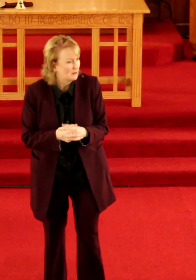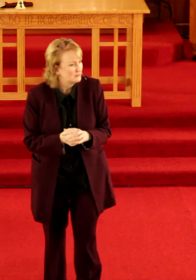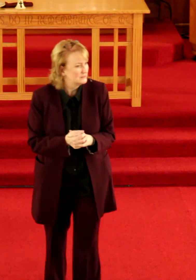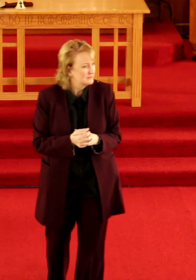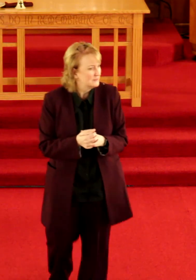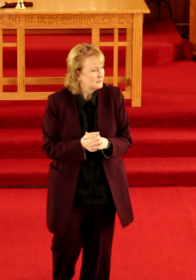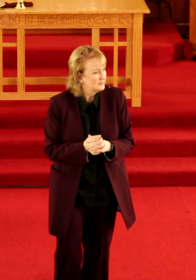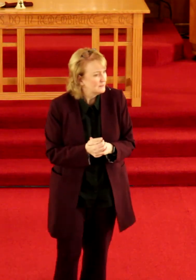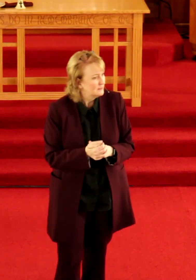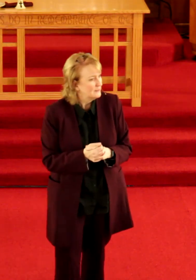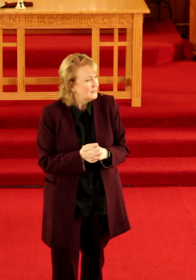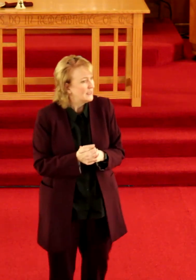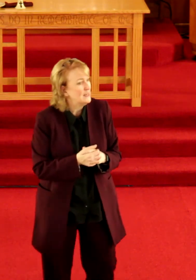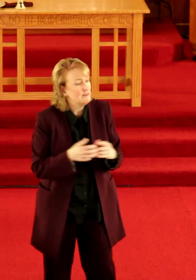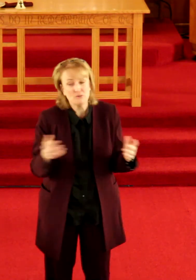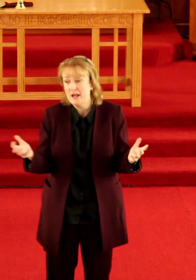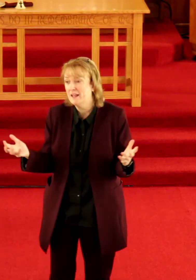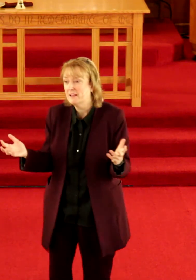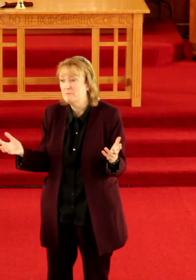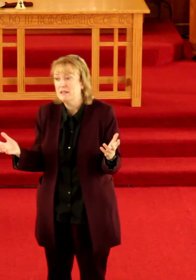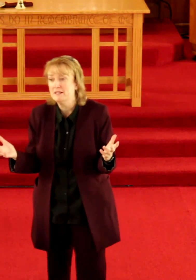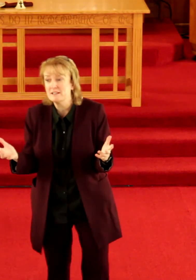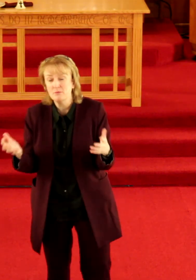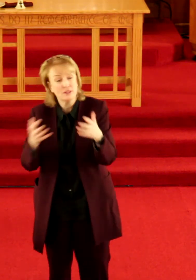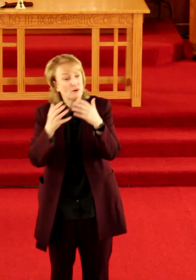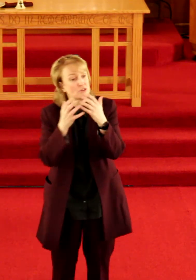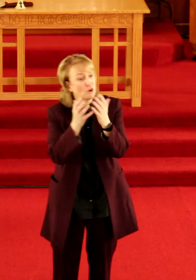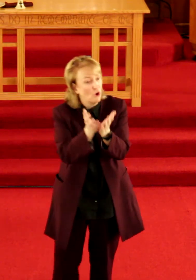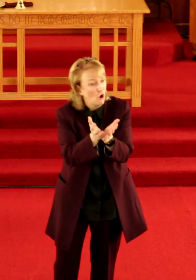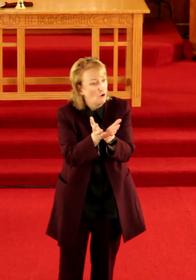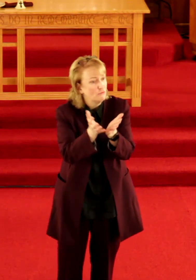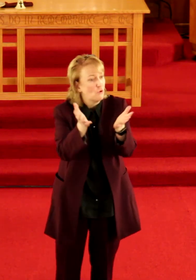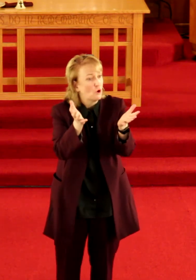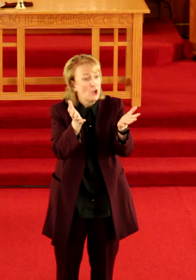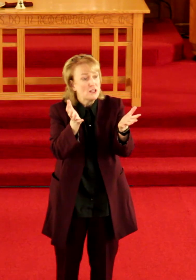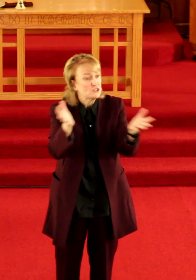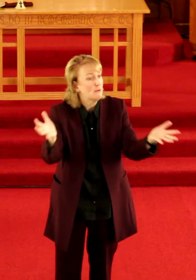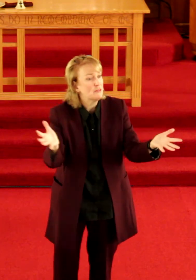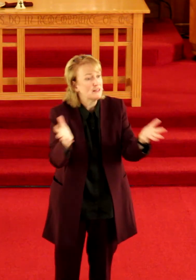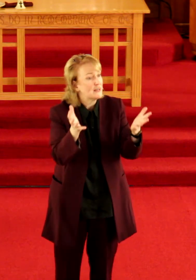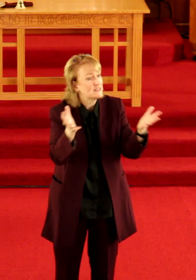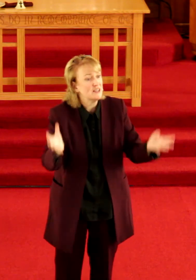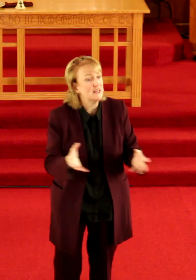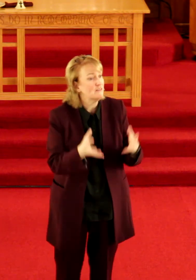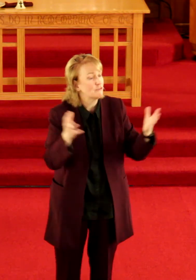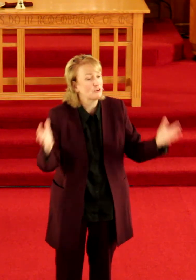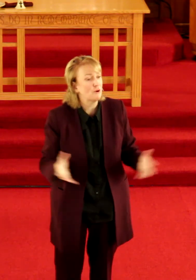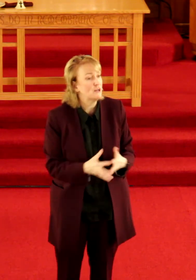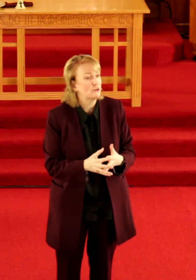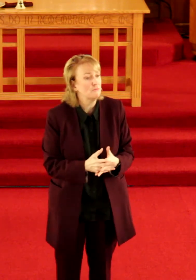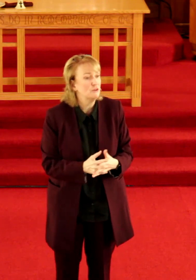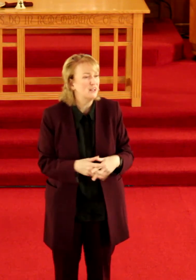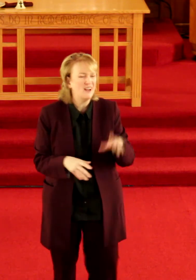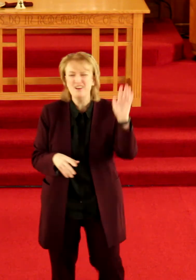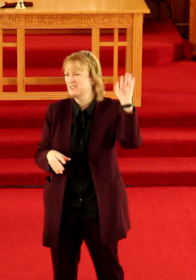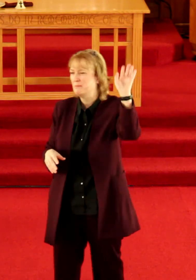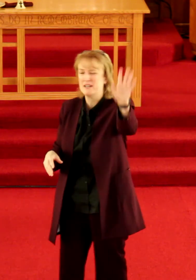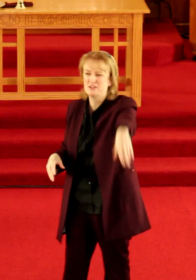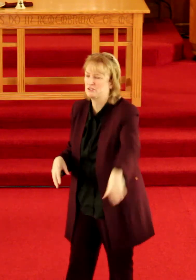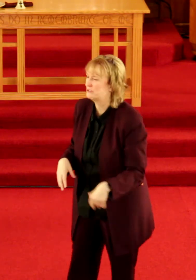individuality means that when there is a call for something that is needed for the greater community oh somebody else will